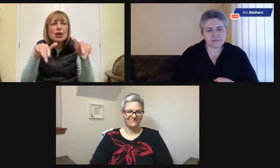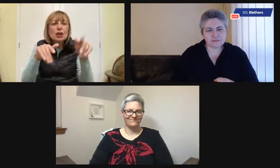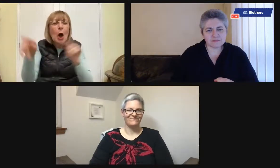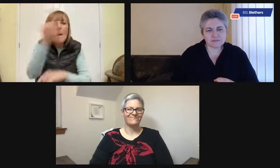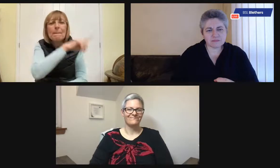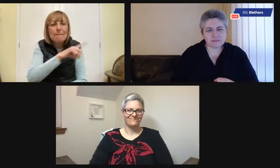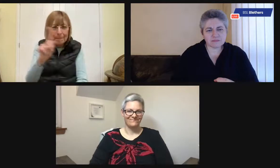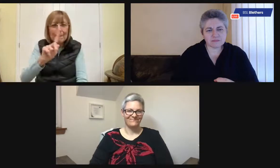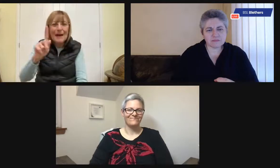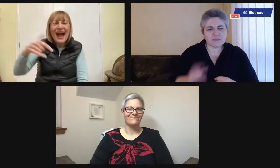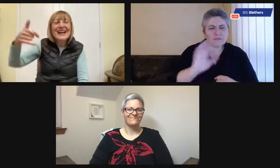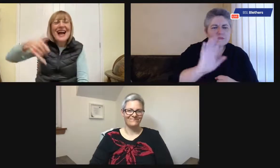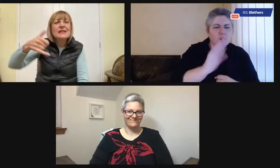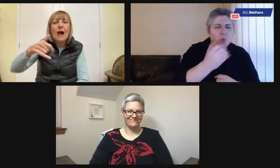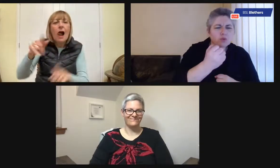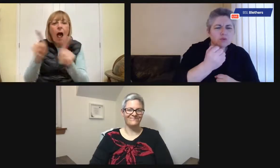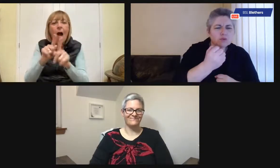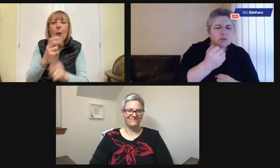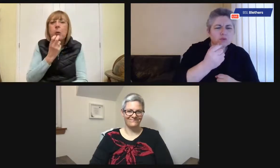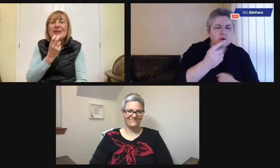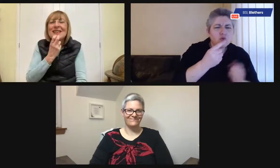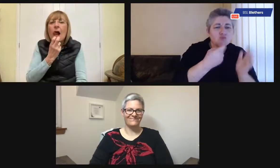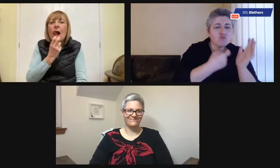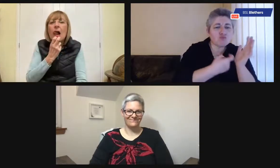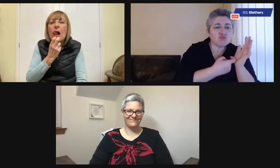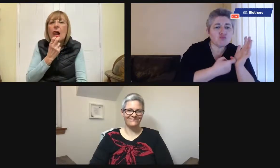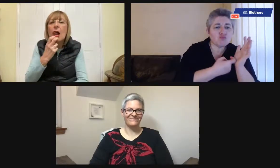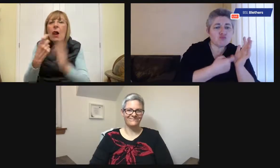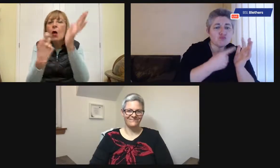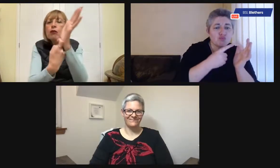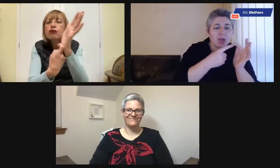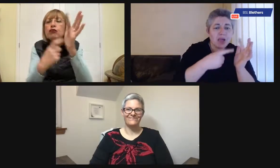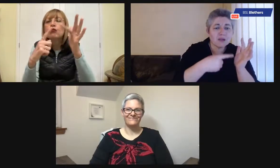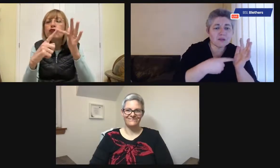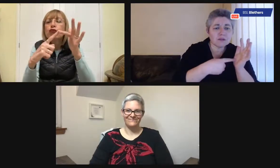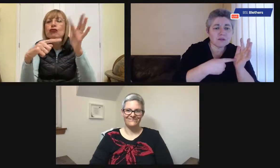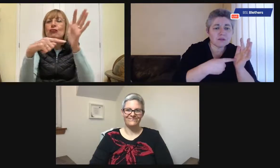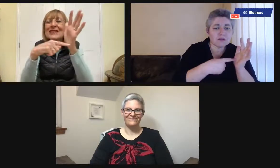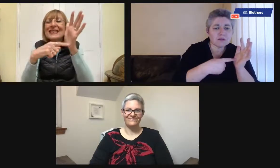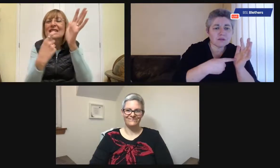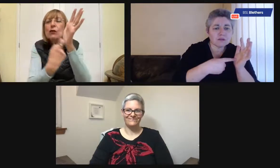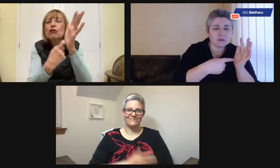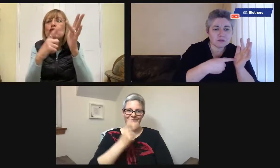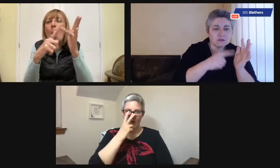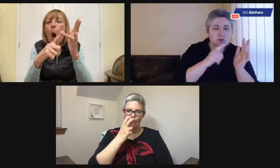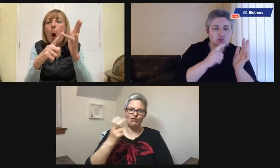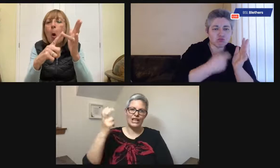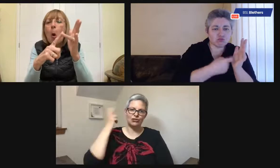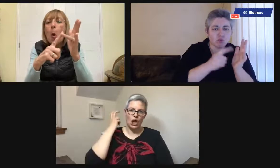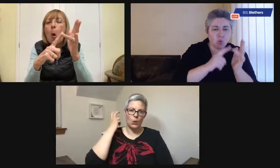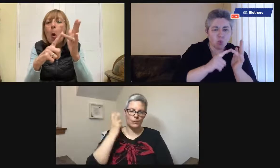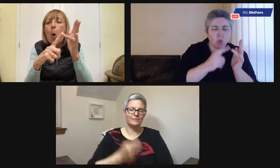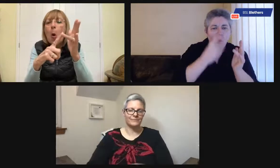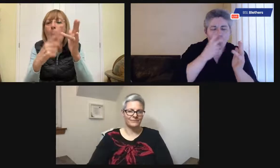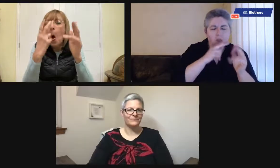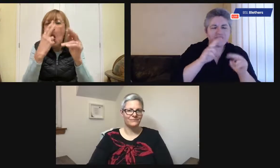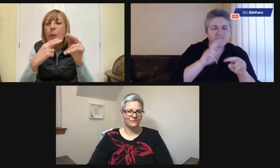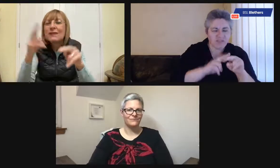And, you know, those old retro vintage shops, you know, they have whistling kettles, retro shops,